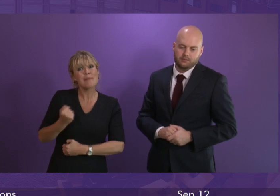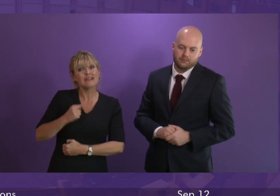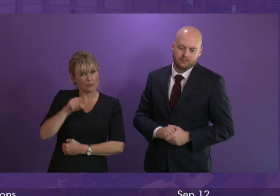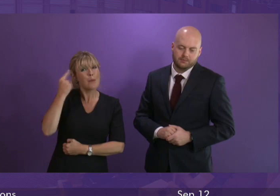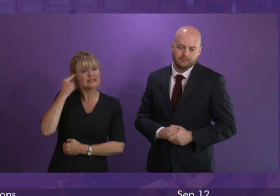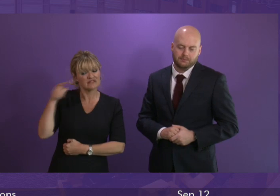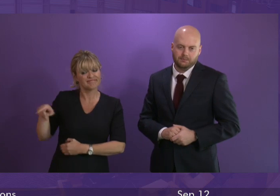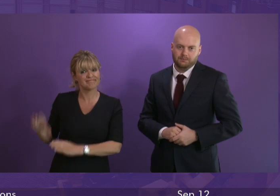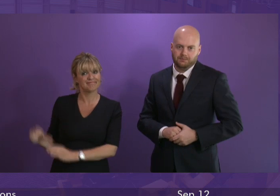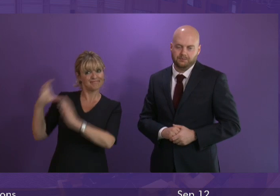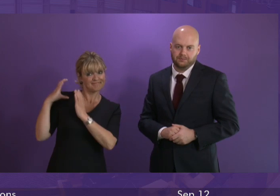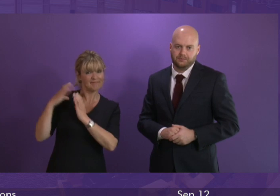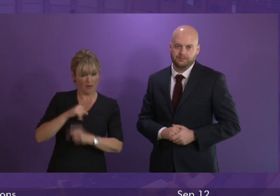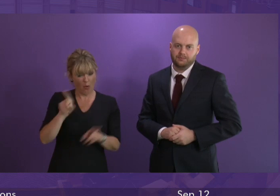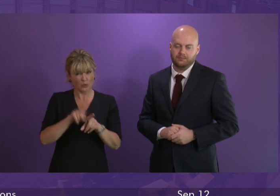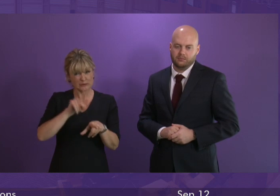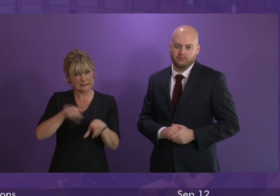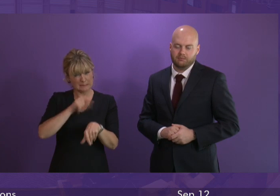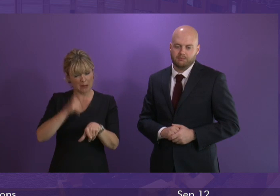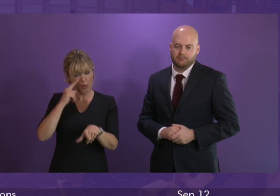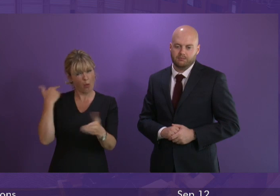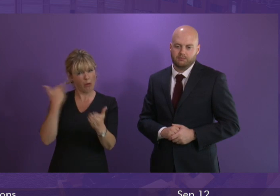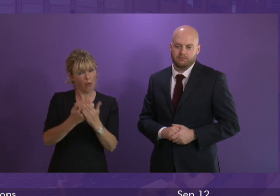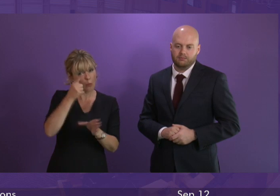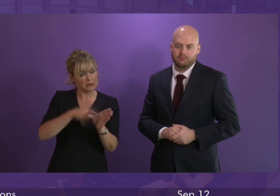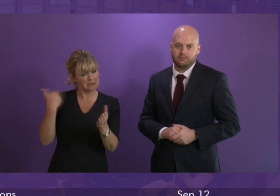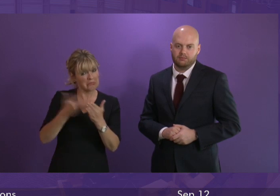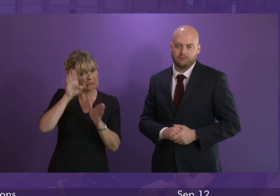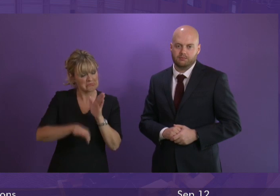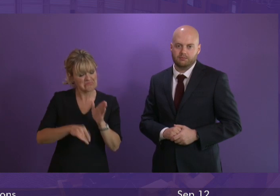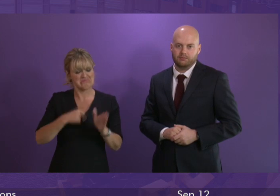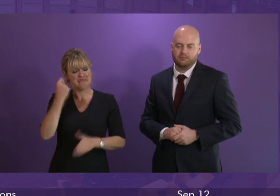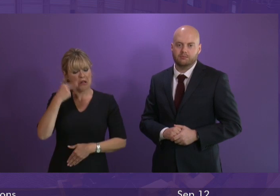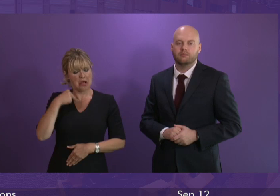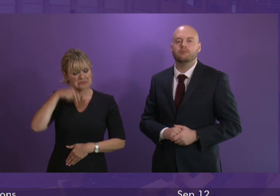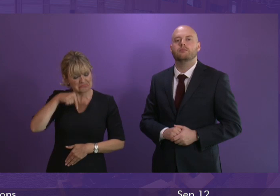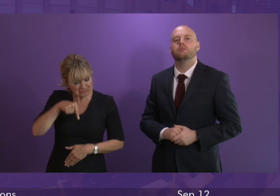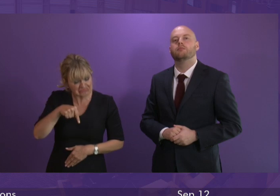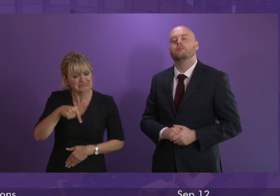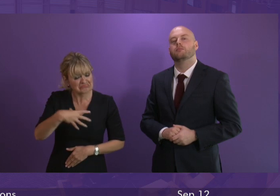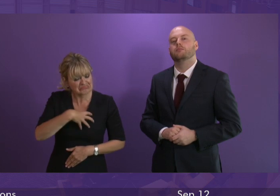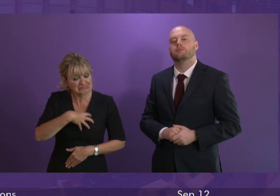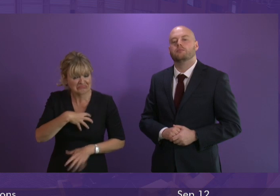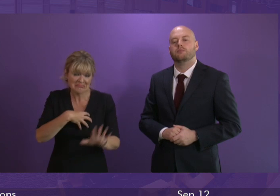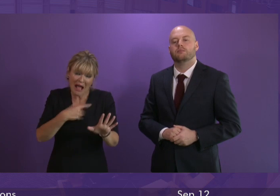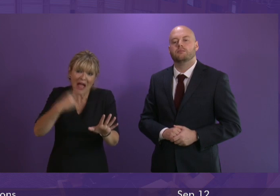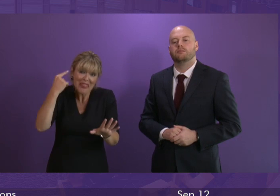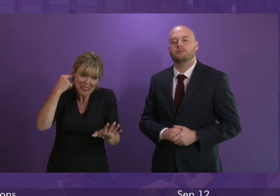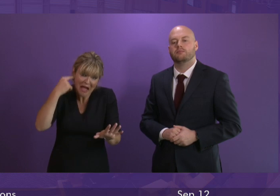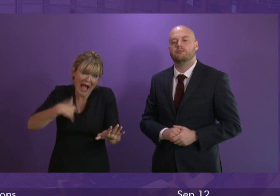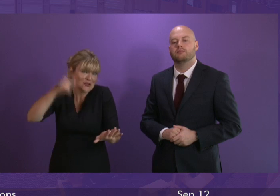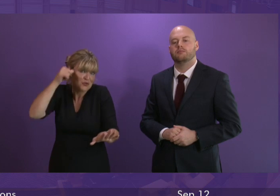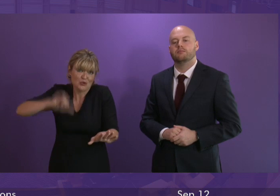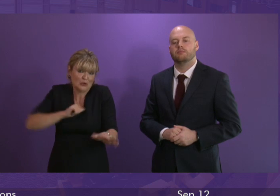sense to look at the experience of our delivery of benefits so far and come to the conclusion if you weren't already of that view which I of course